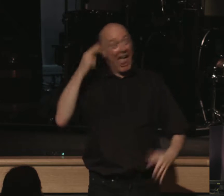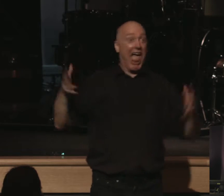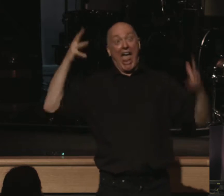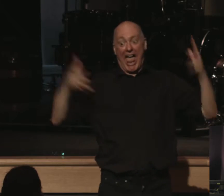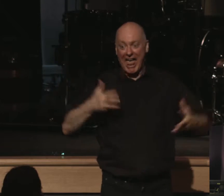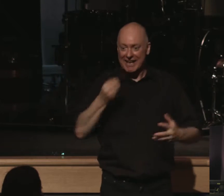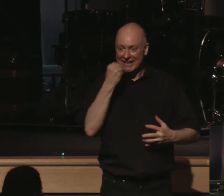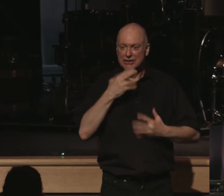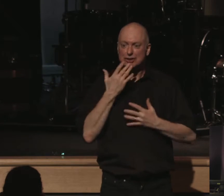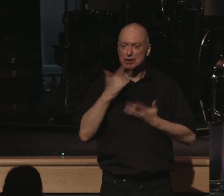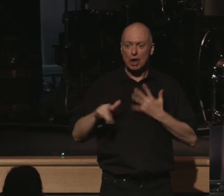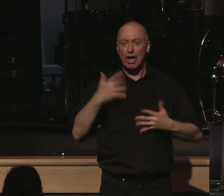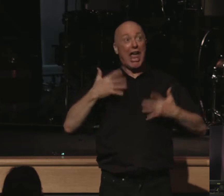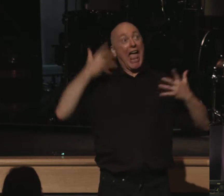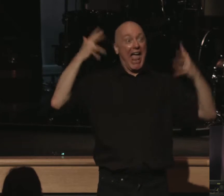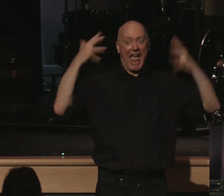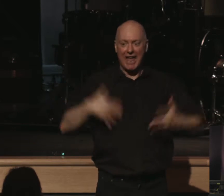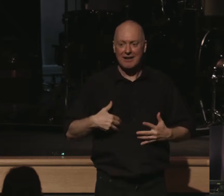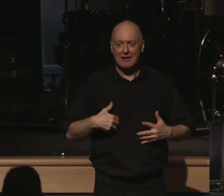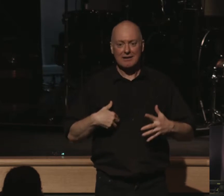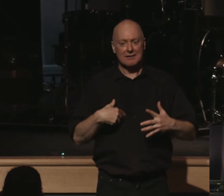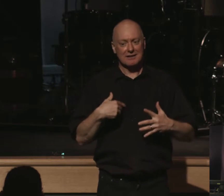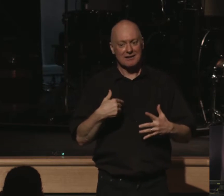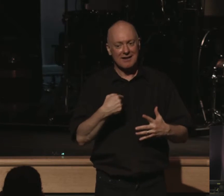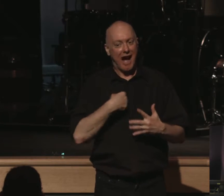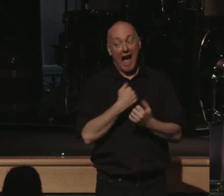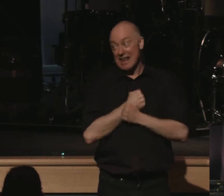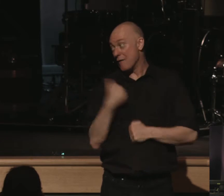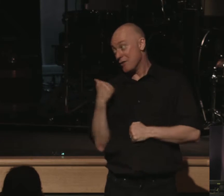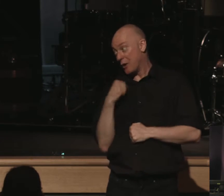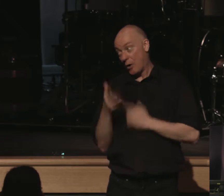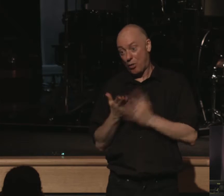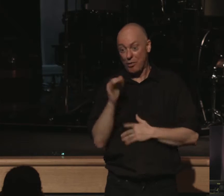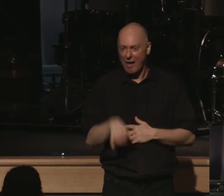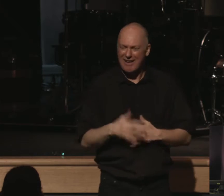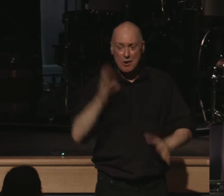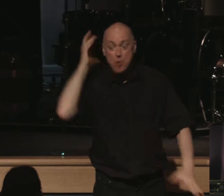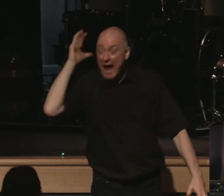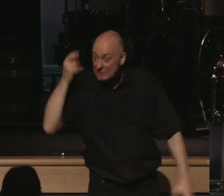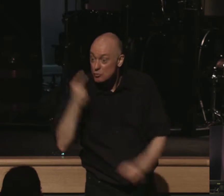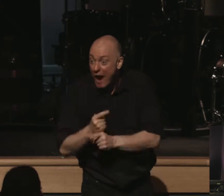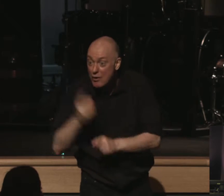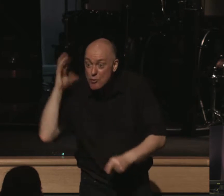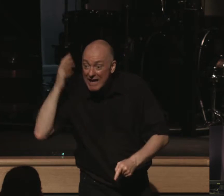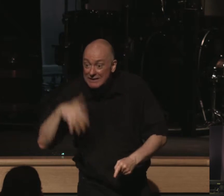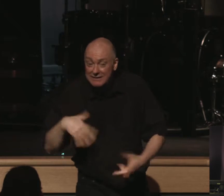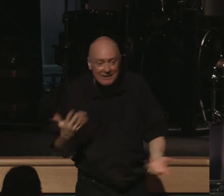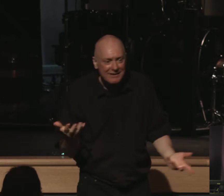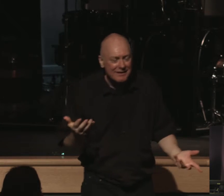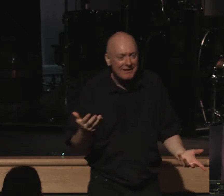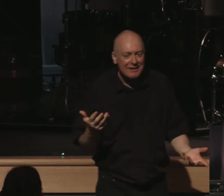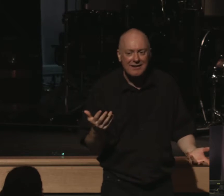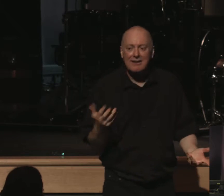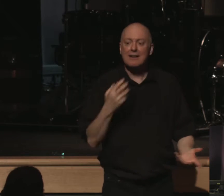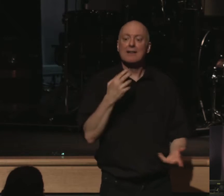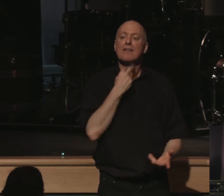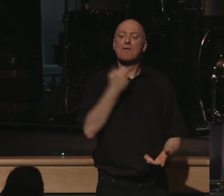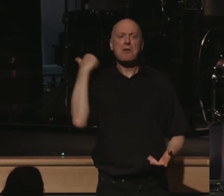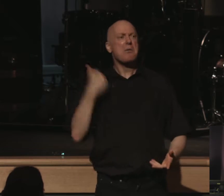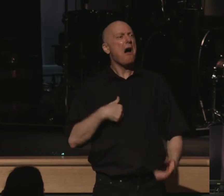the car ride. I love you, and I don't want to go through that. That's craziness. And the voice comes from the back, saying, no,